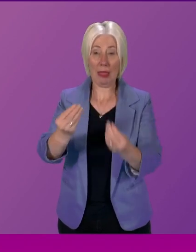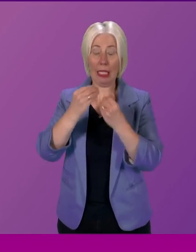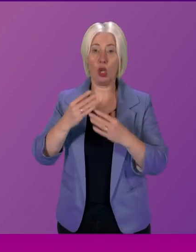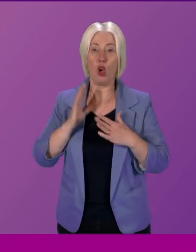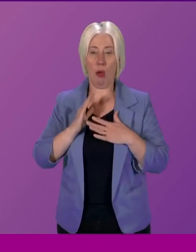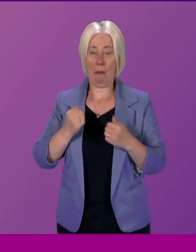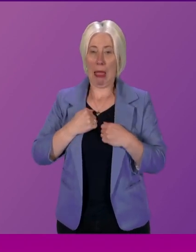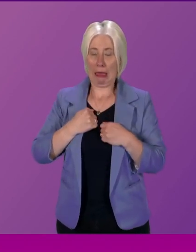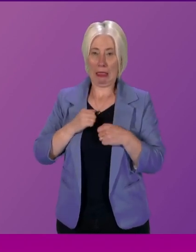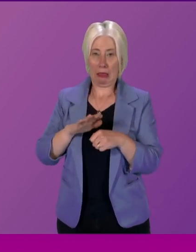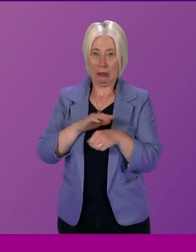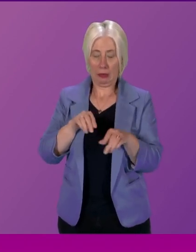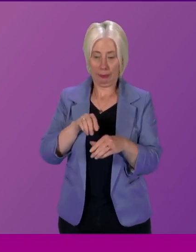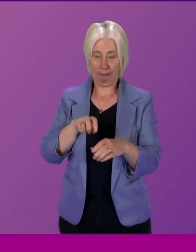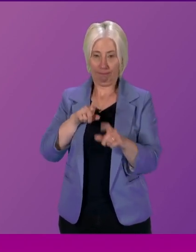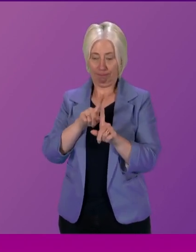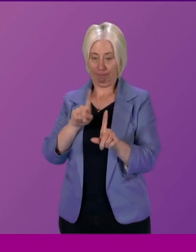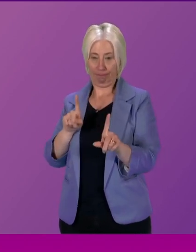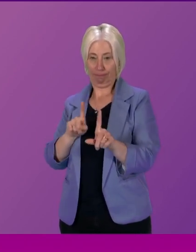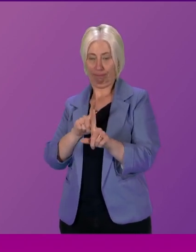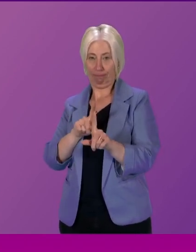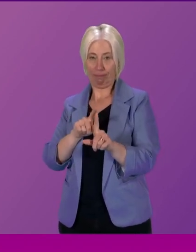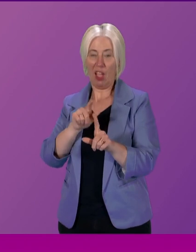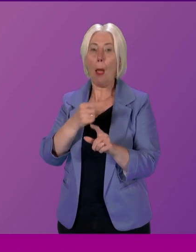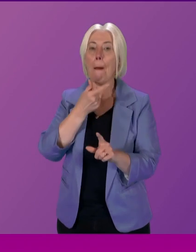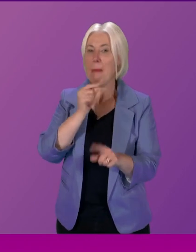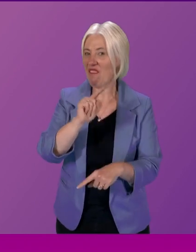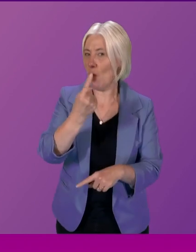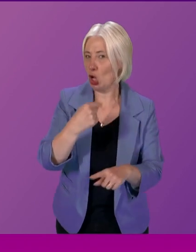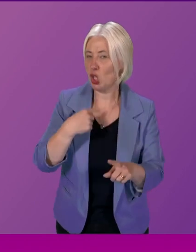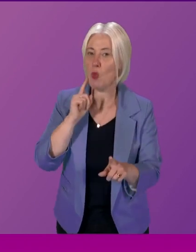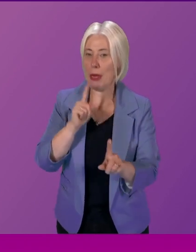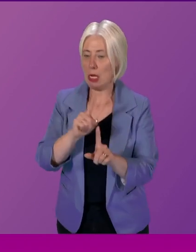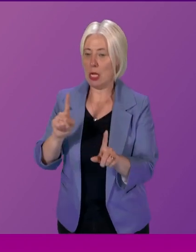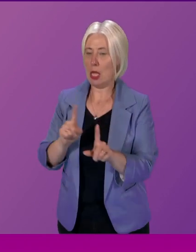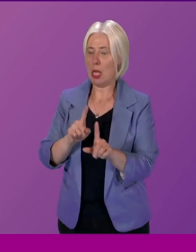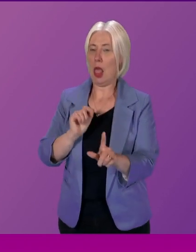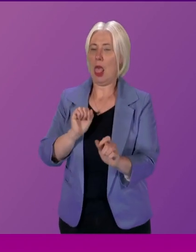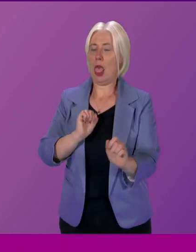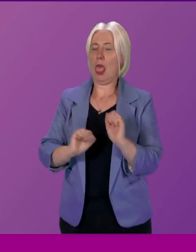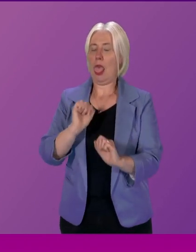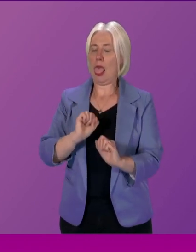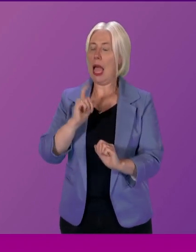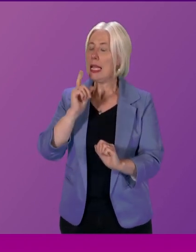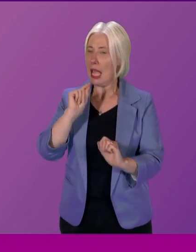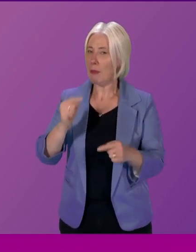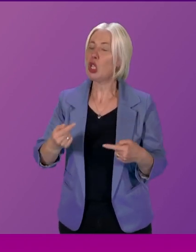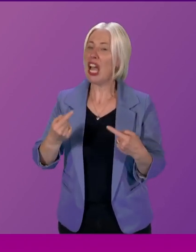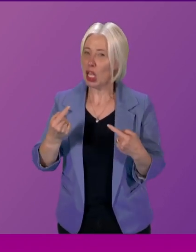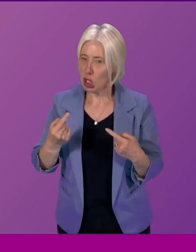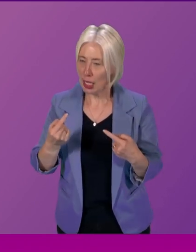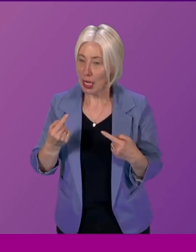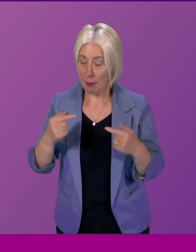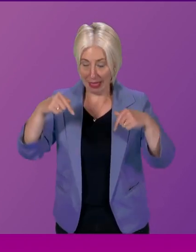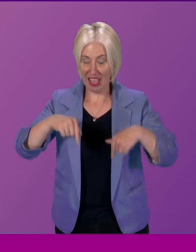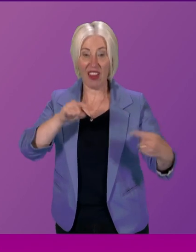often behind and after the men have spoken it must represent a particular challenge and I know that even in this